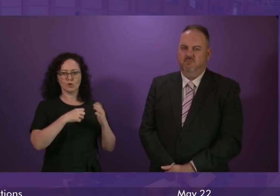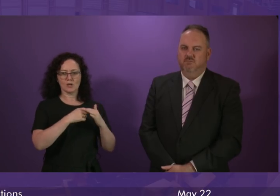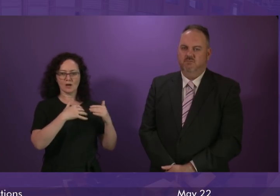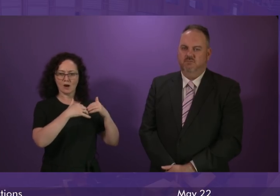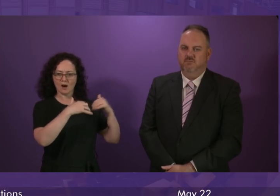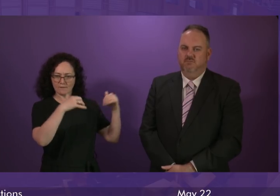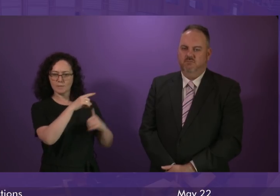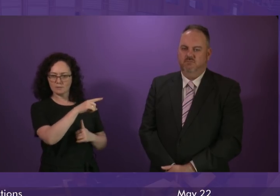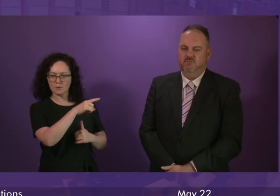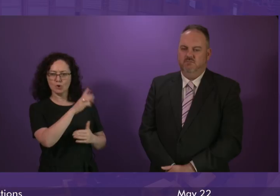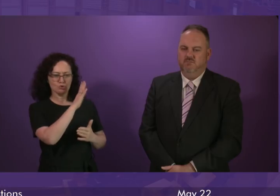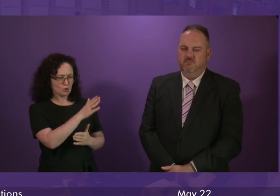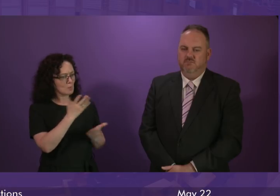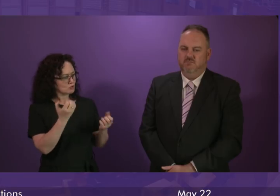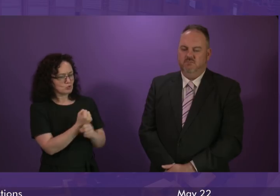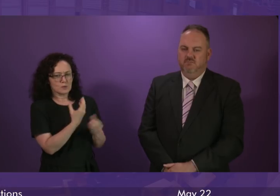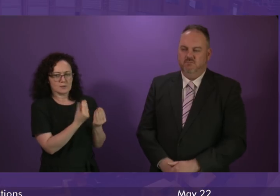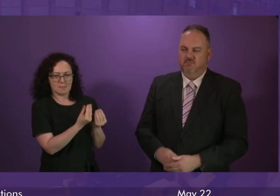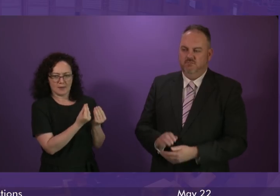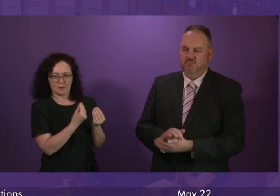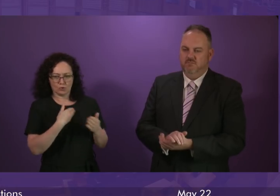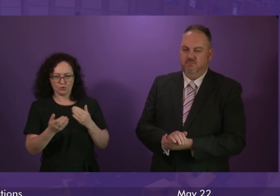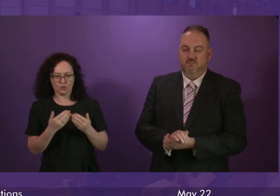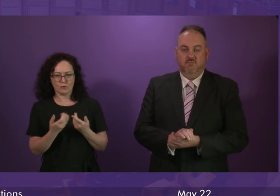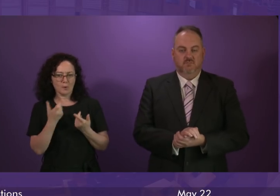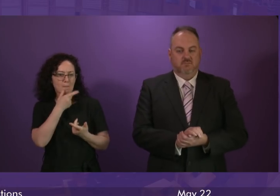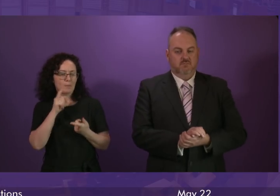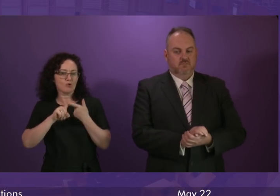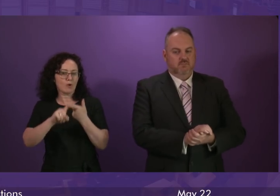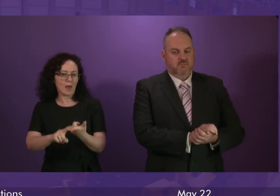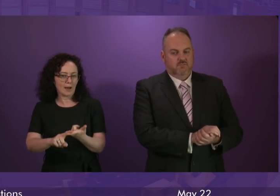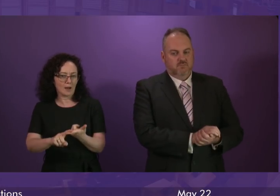those who rely on banks and ATM machines. Bob Doris.